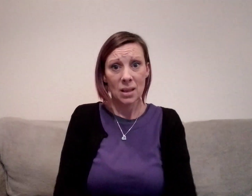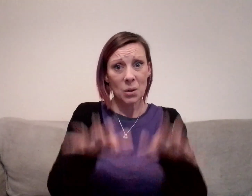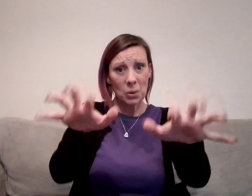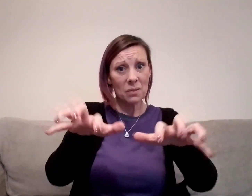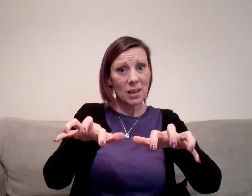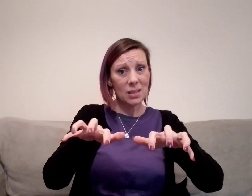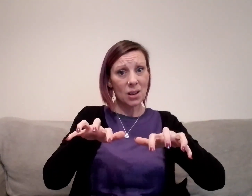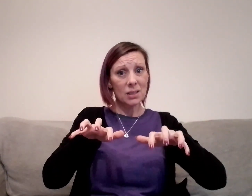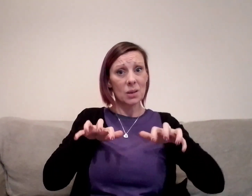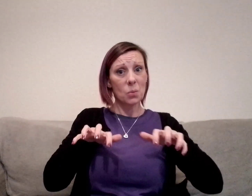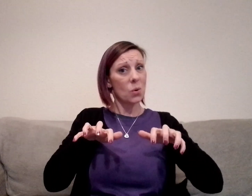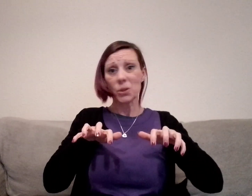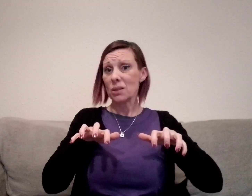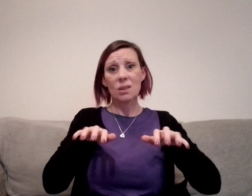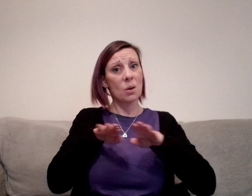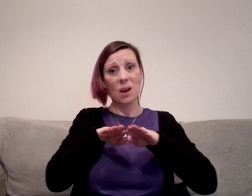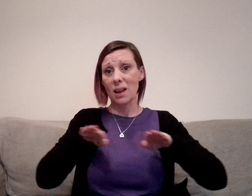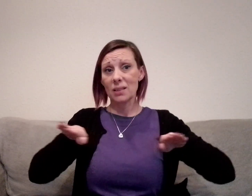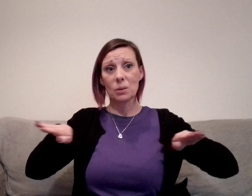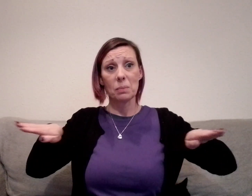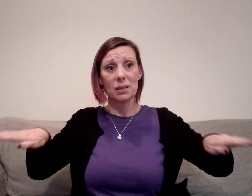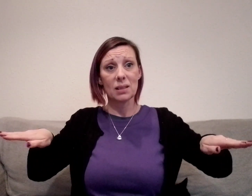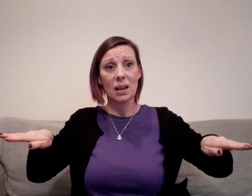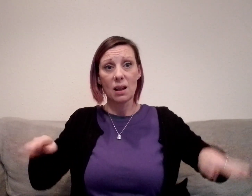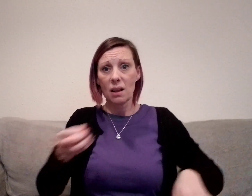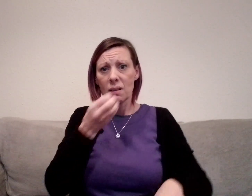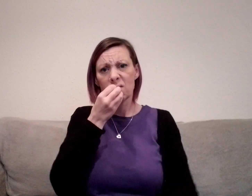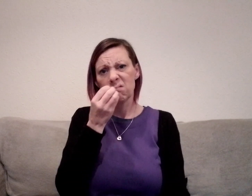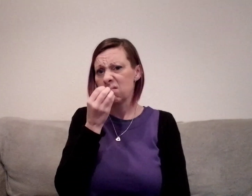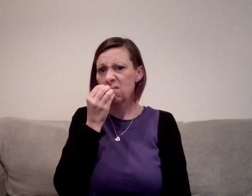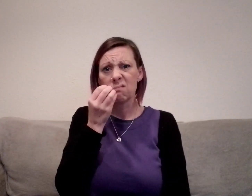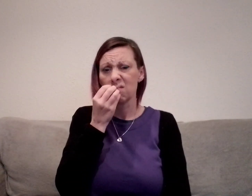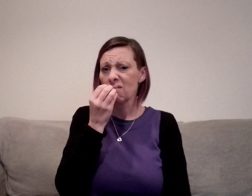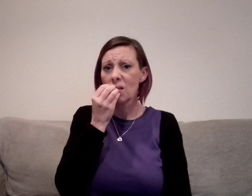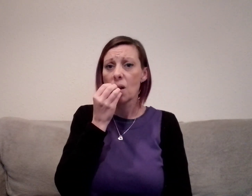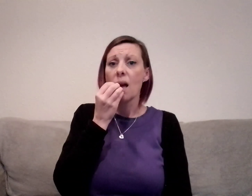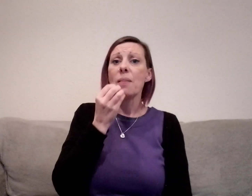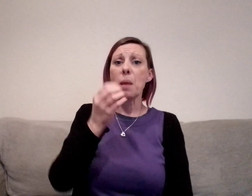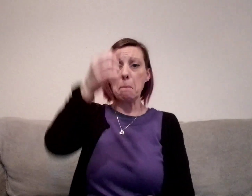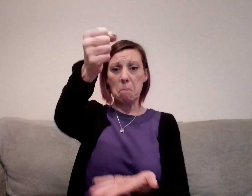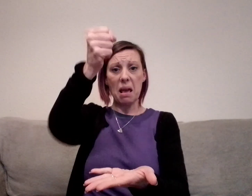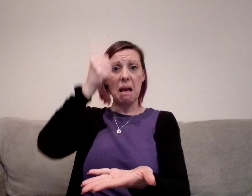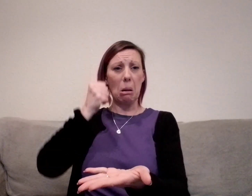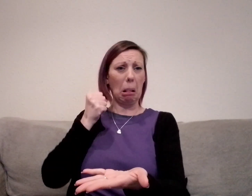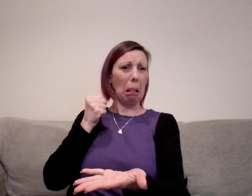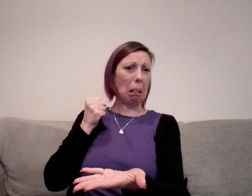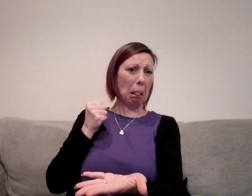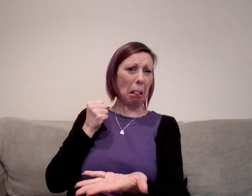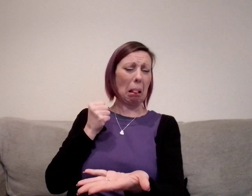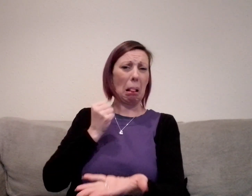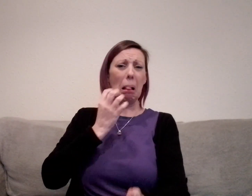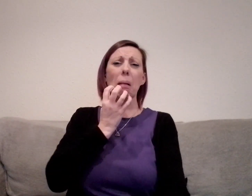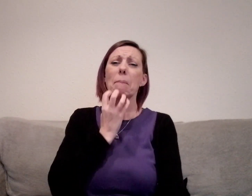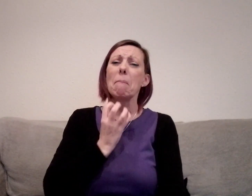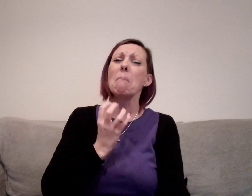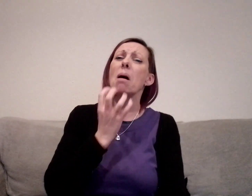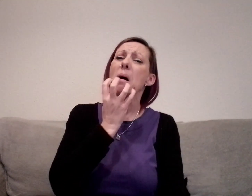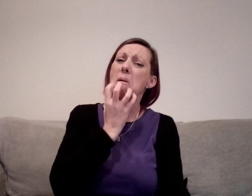We hate icy waters, no land to be seen The food's getting low and the beer has gone green There's murmurs of